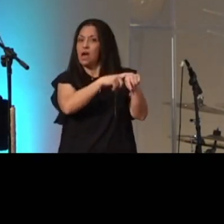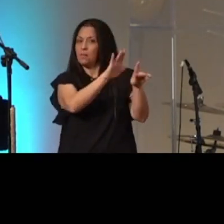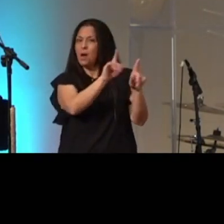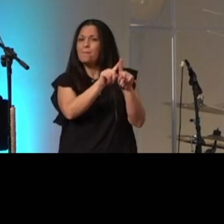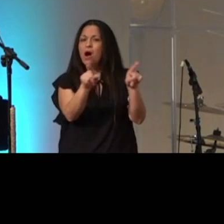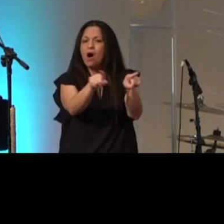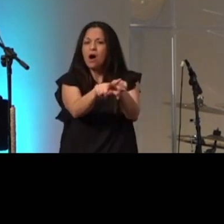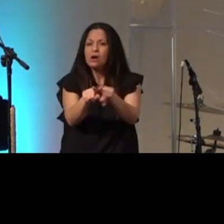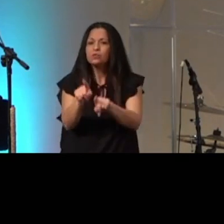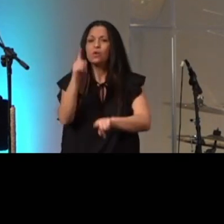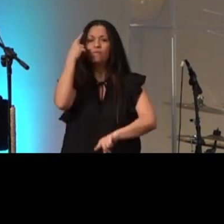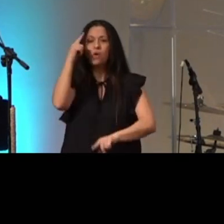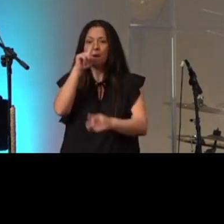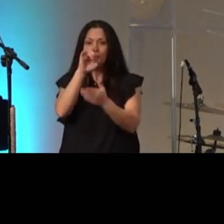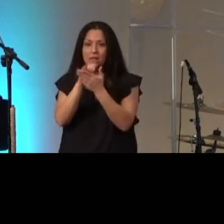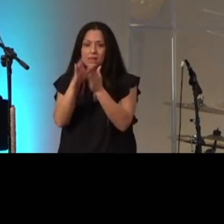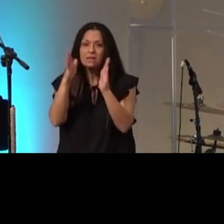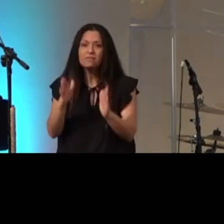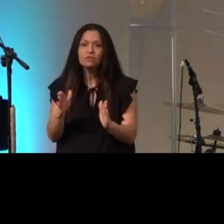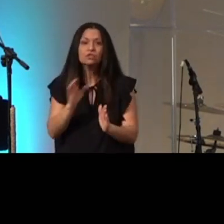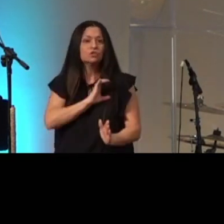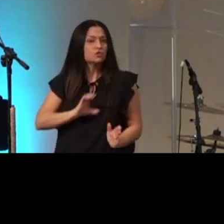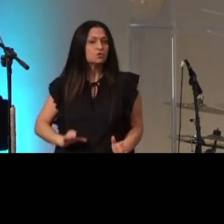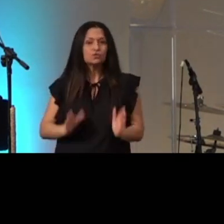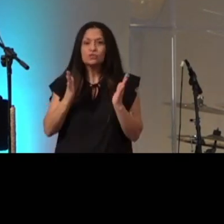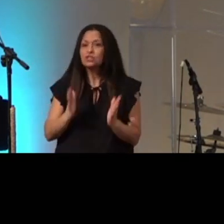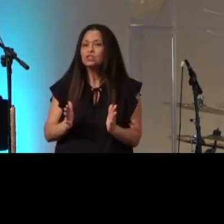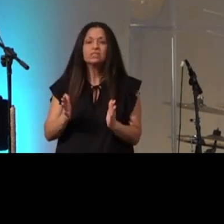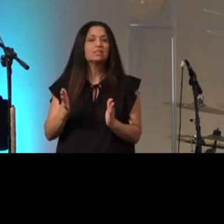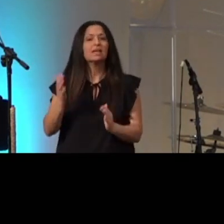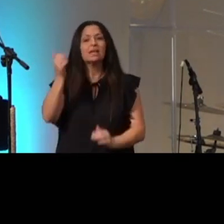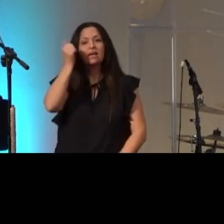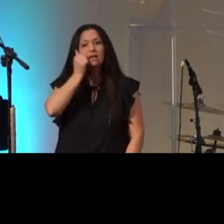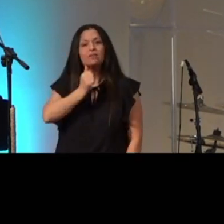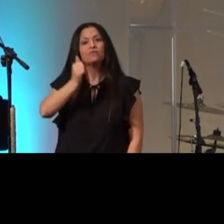also a prayer for believers on a day-to-day basis